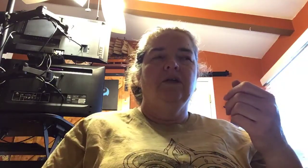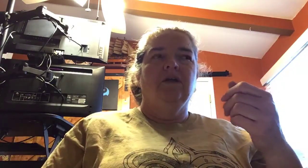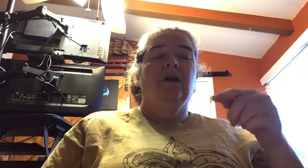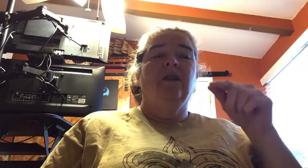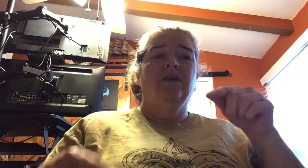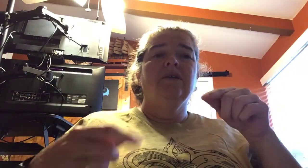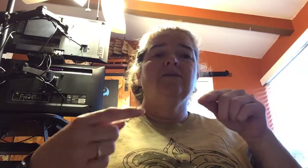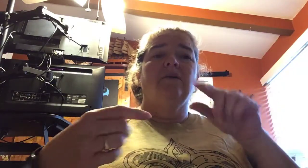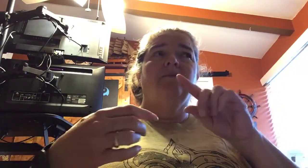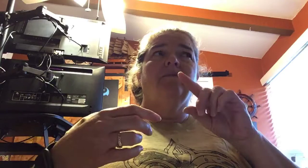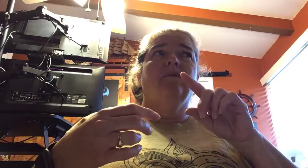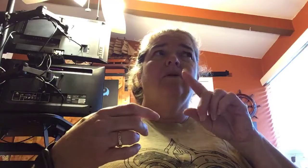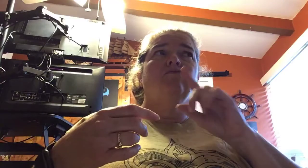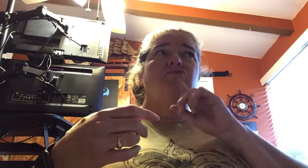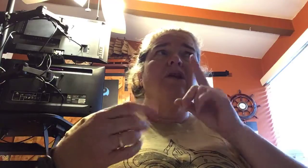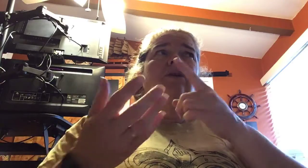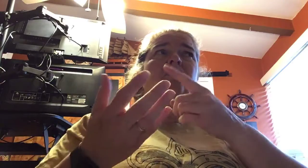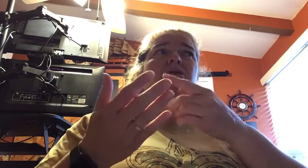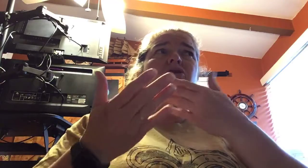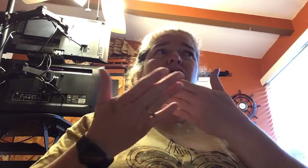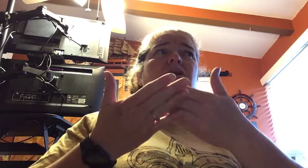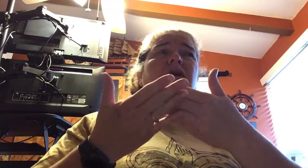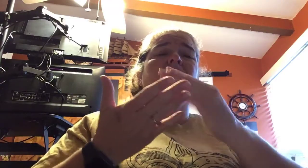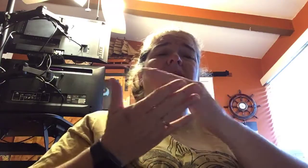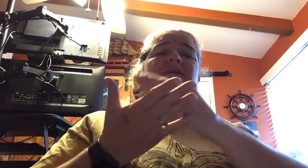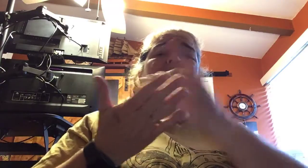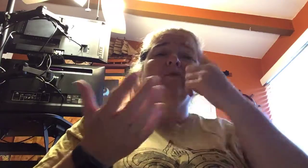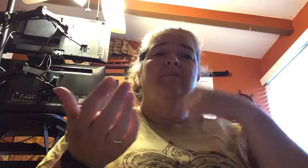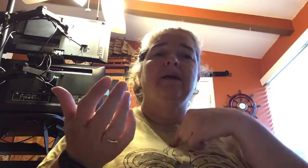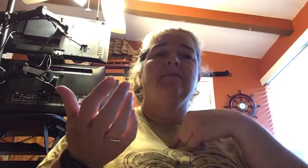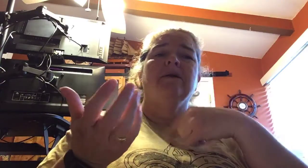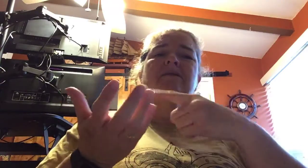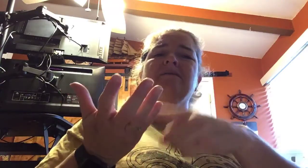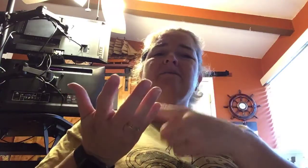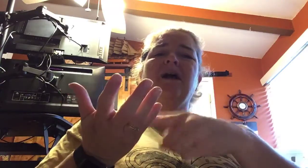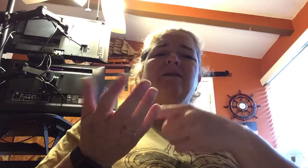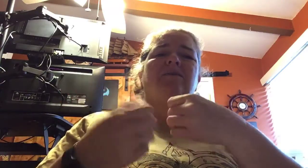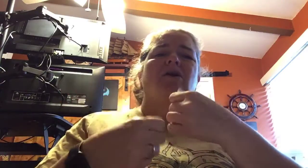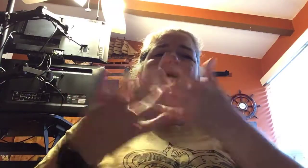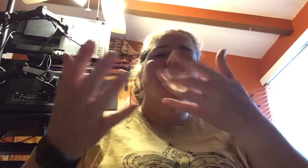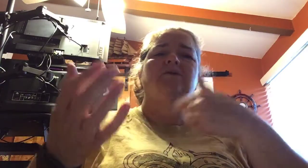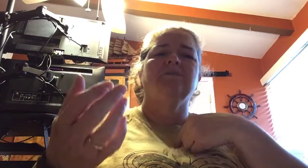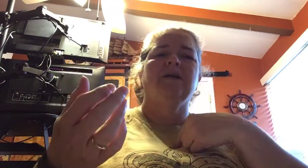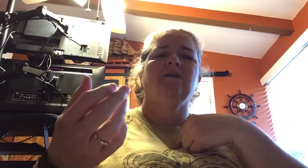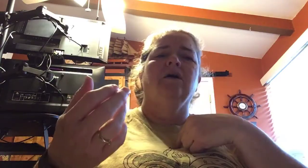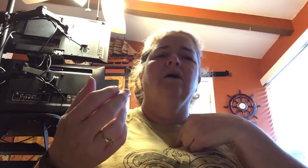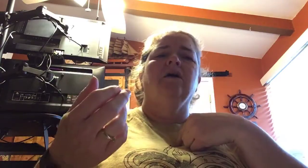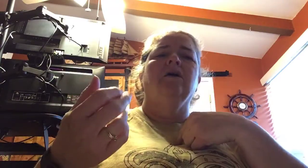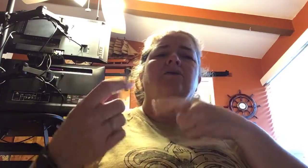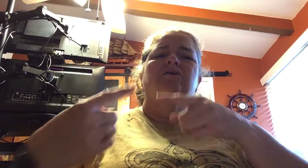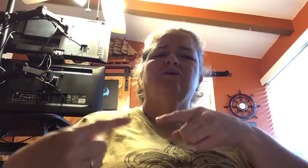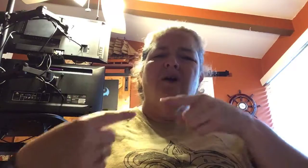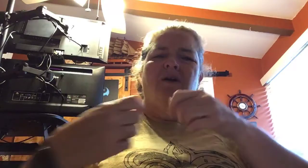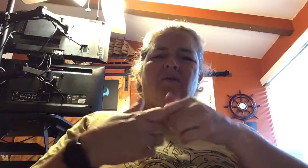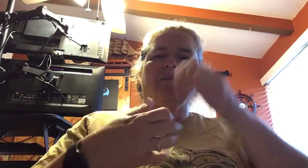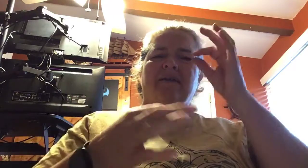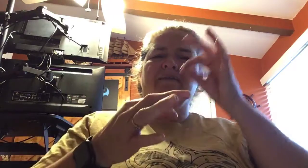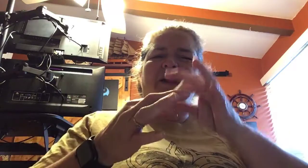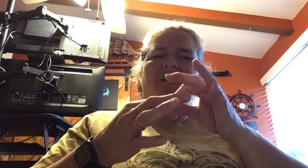This is a really good lesson for me because sometimes it causes me to struggle with my faith.